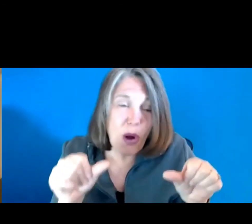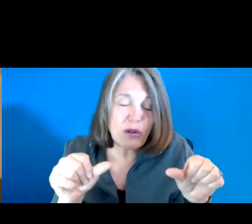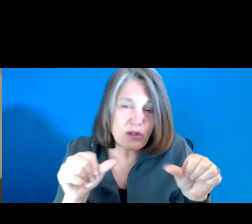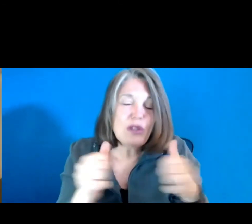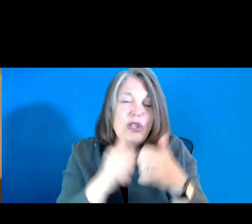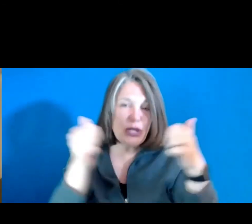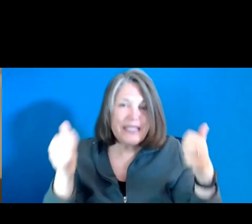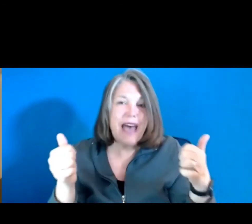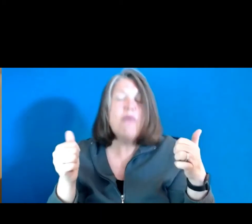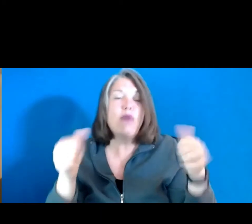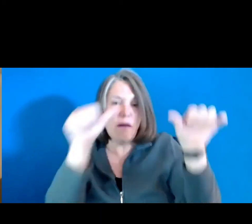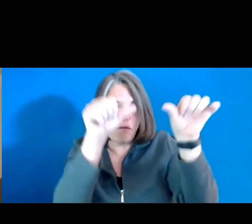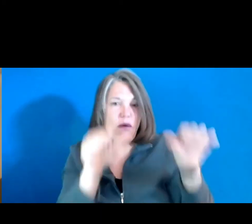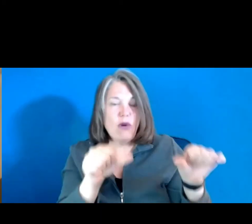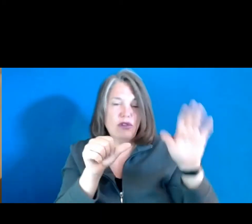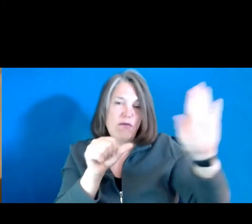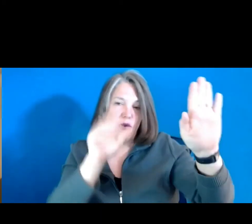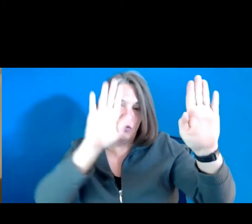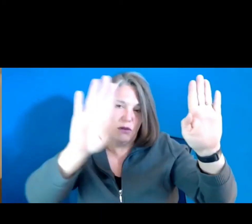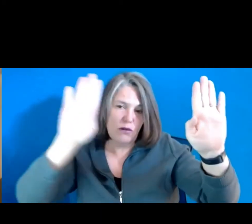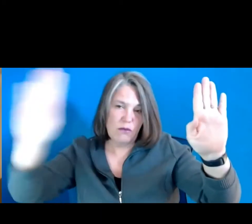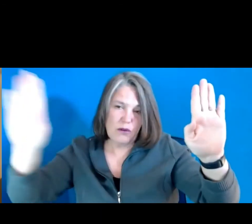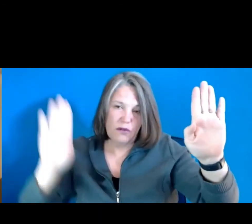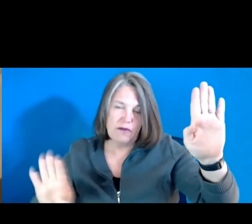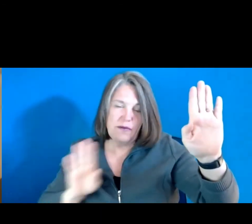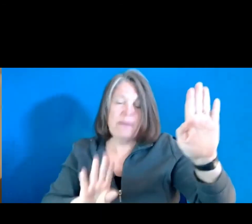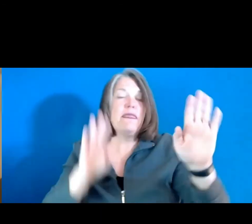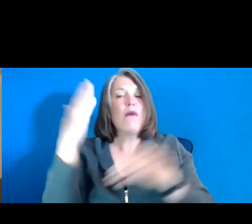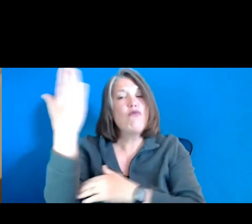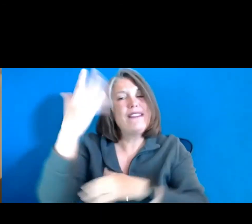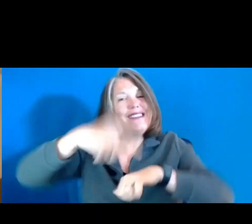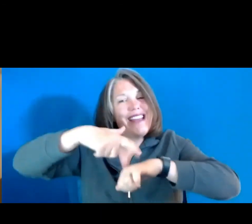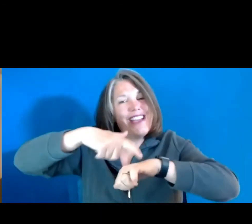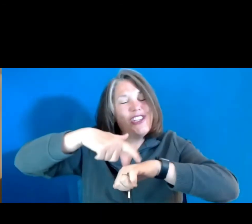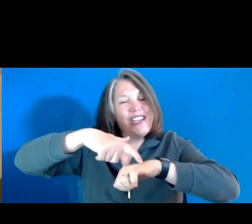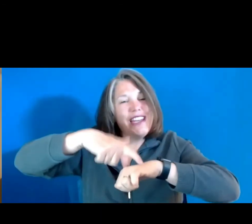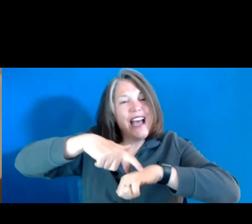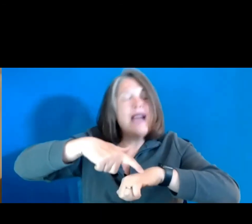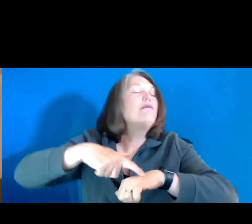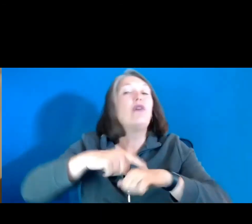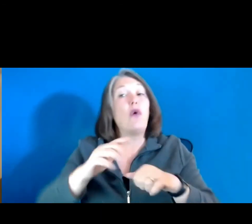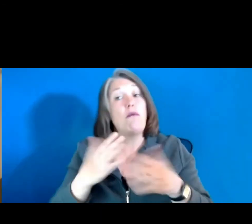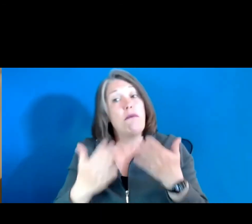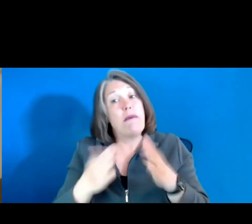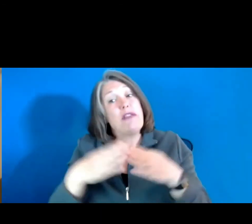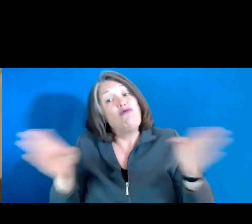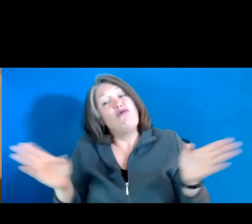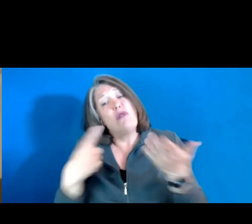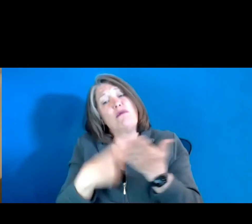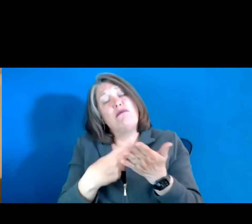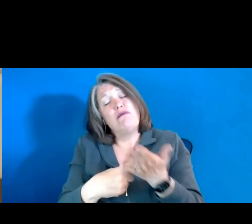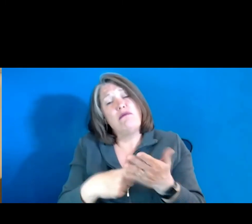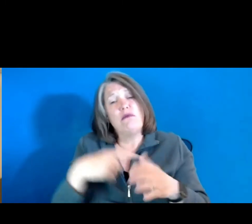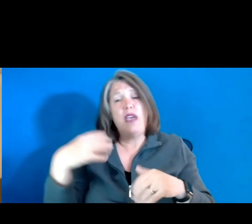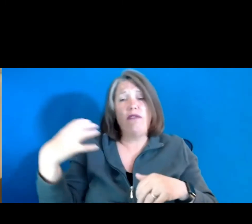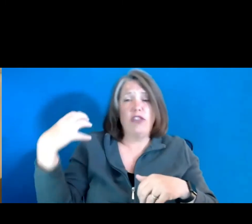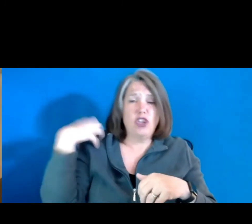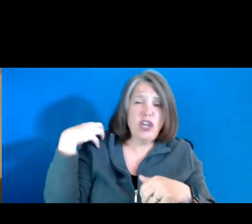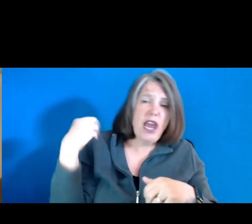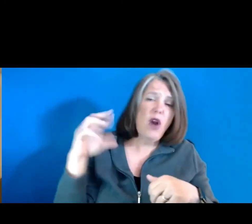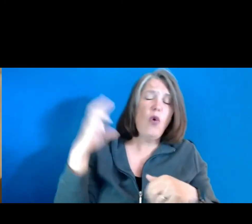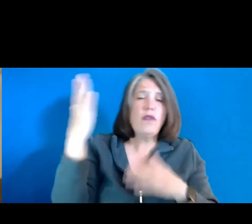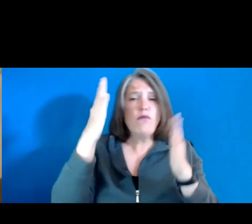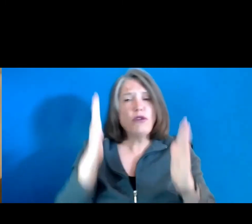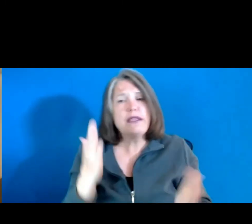separate poster presentation times, after some general discussion, and then the chair or the presenters might